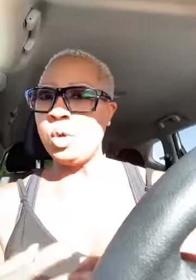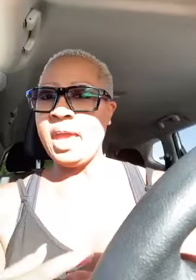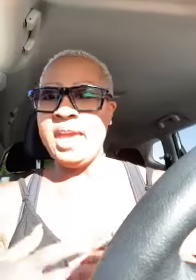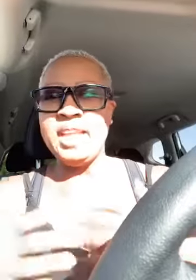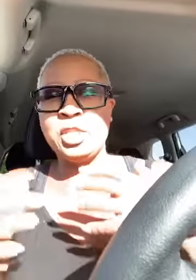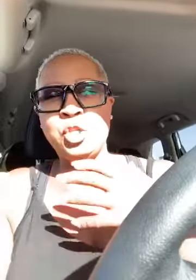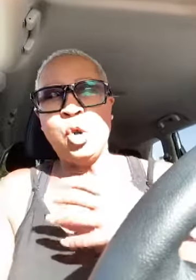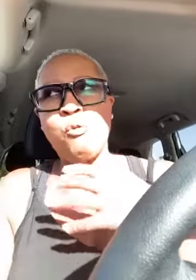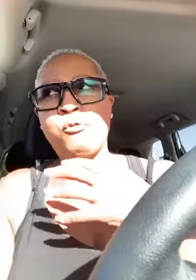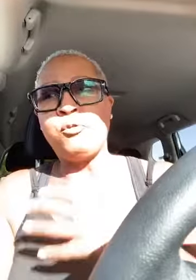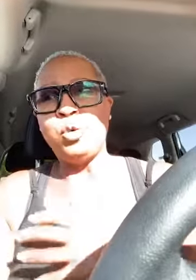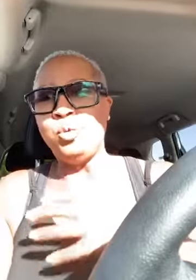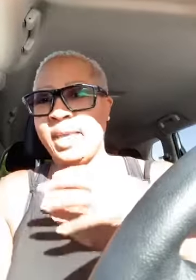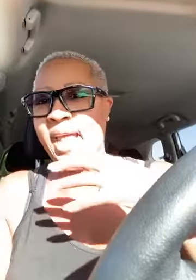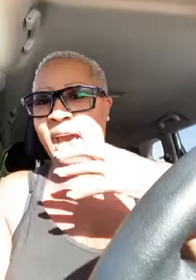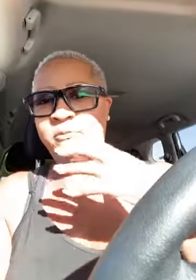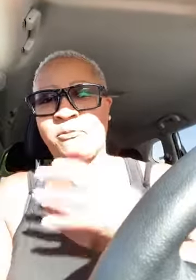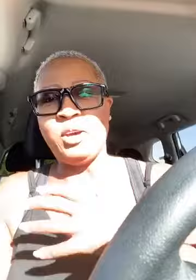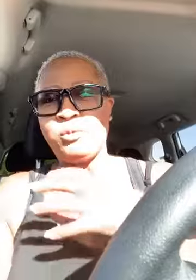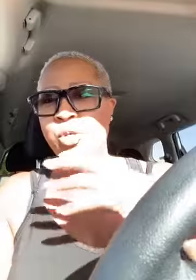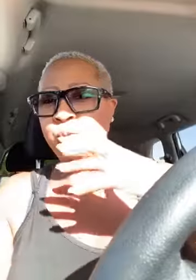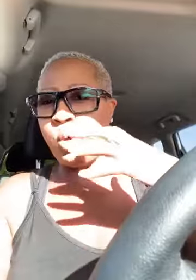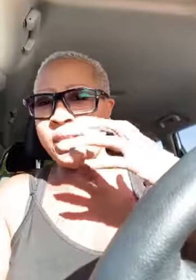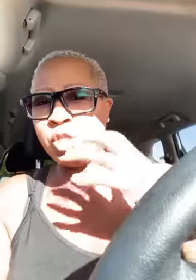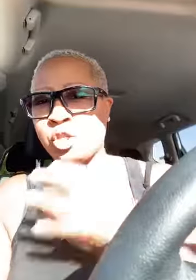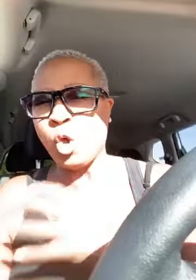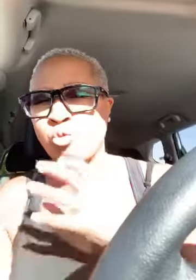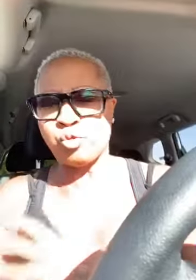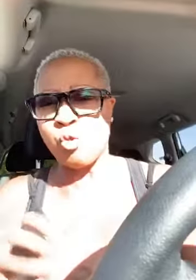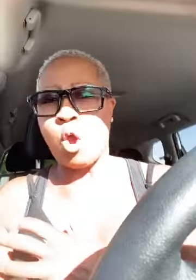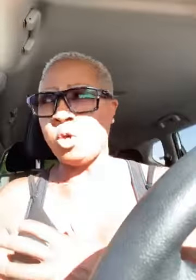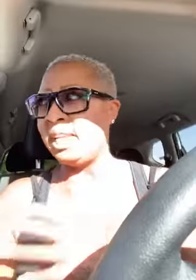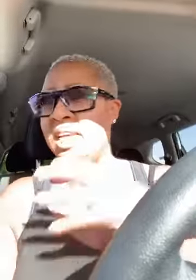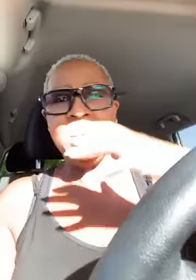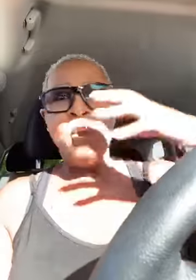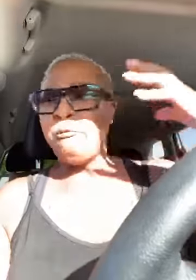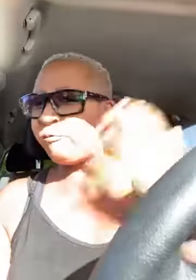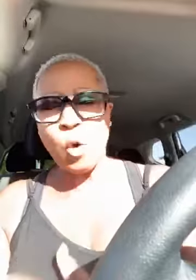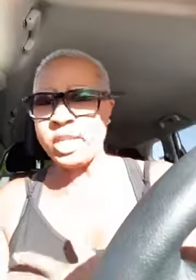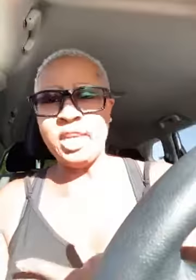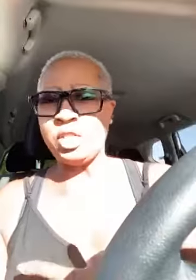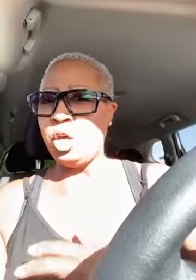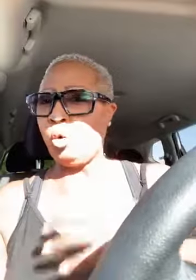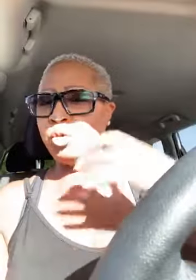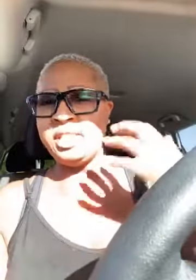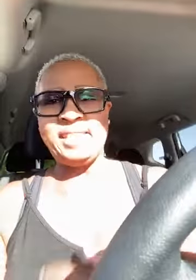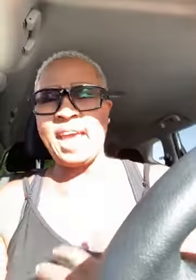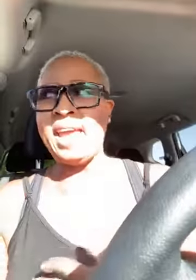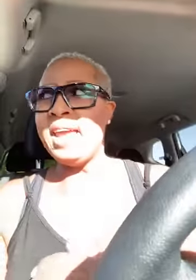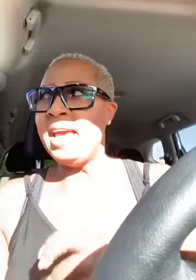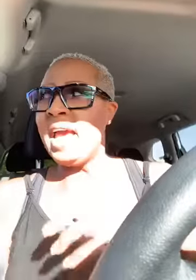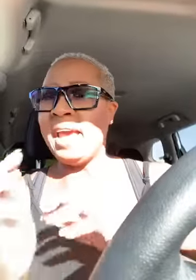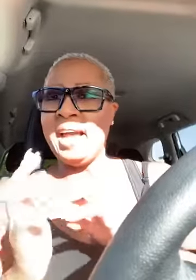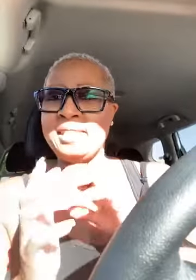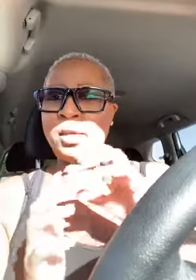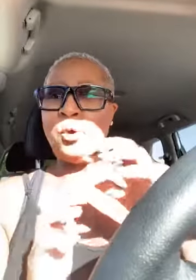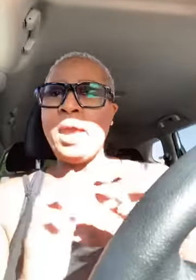okay and it's no fluke that i felt this way so strongly four years ago today and i said okay